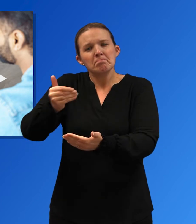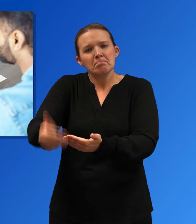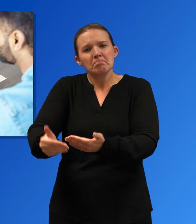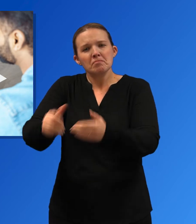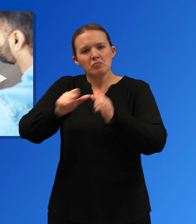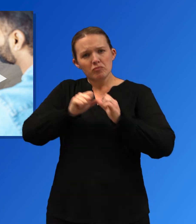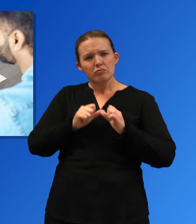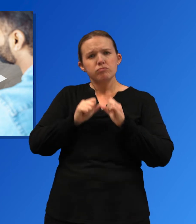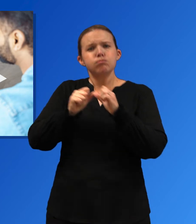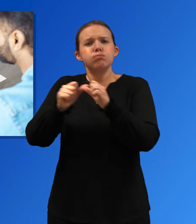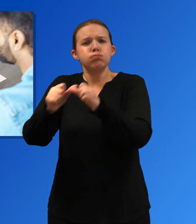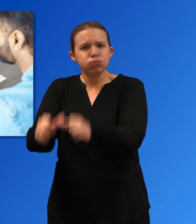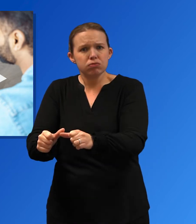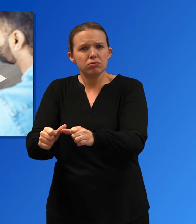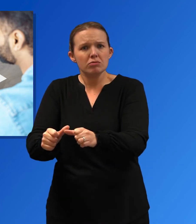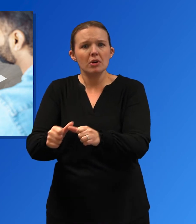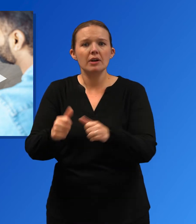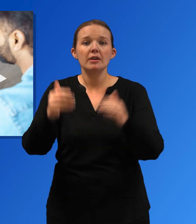and continue in treatment and care.